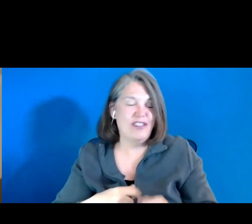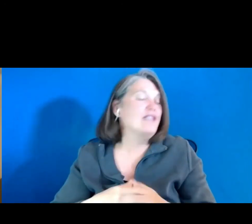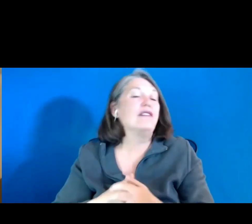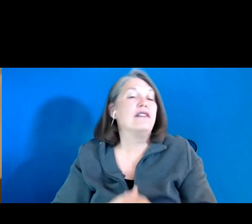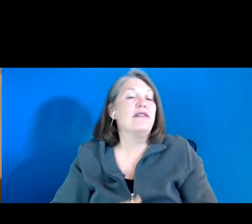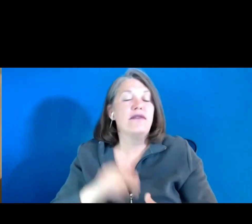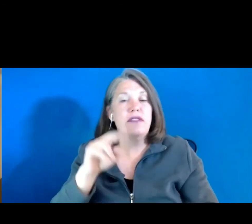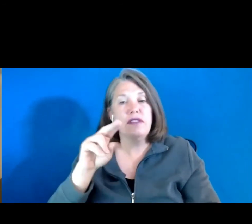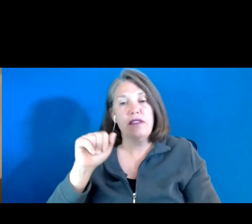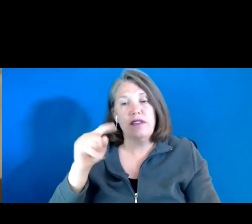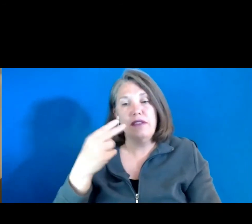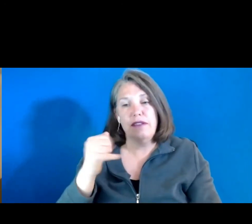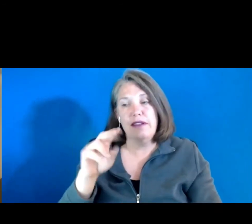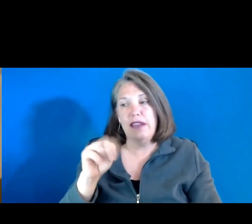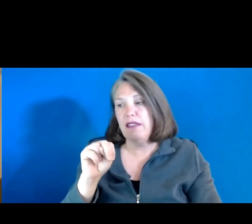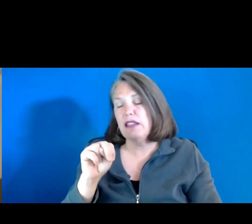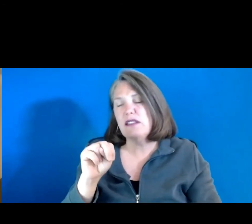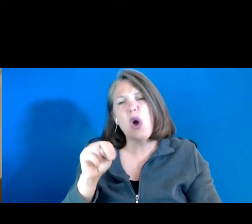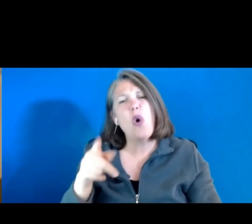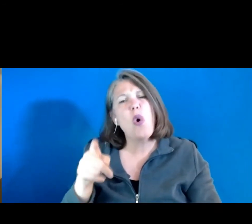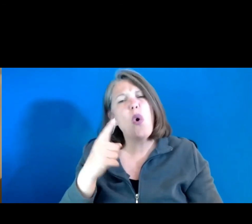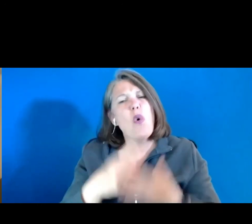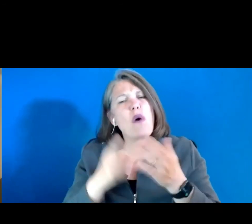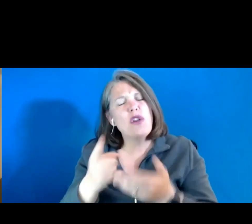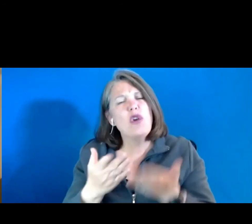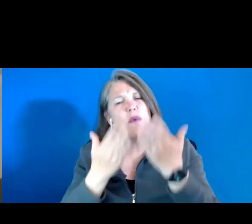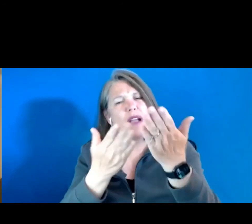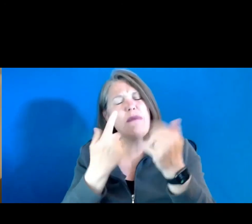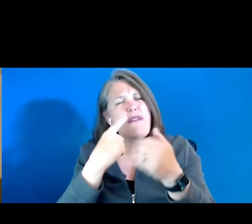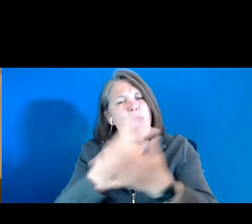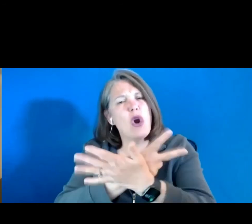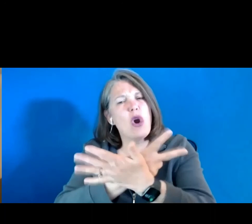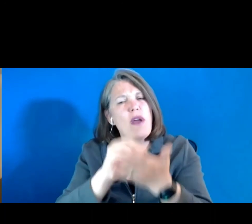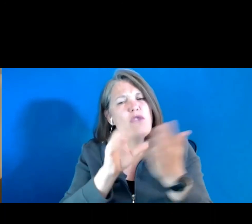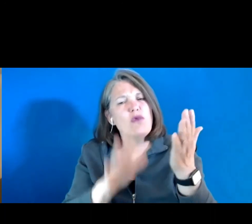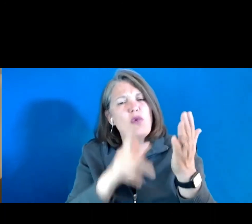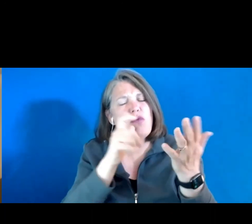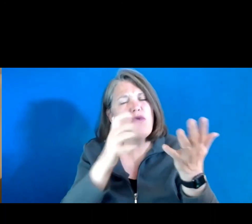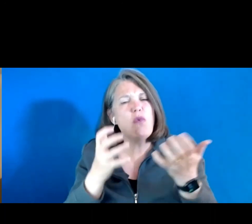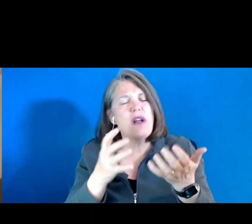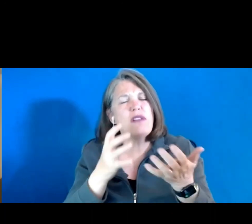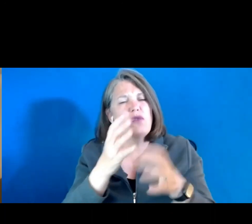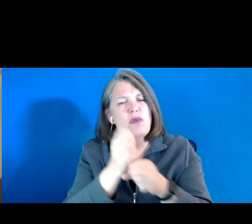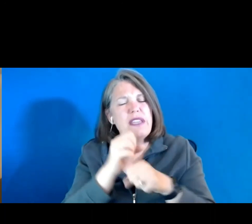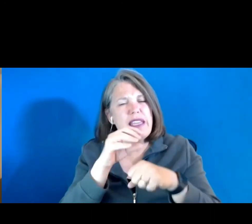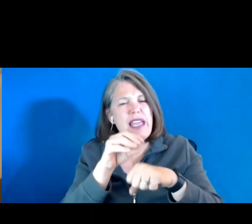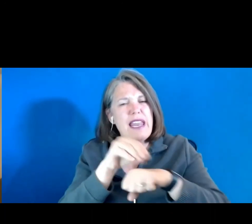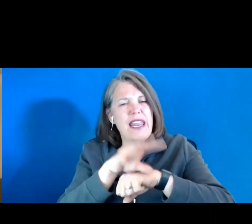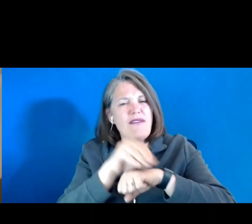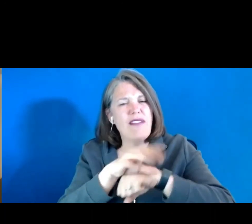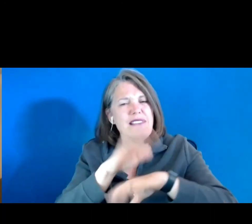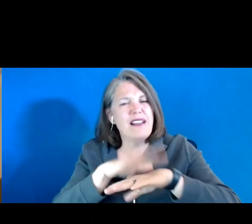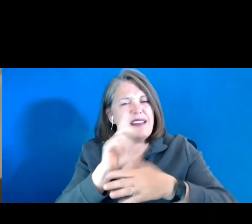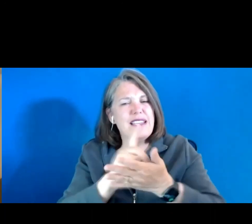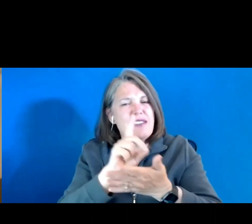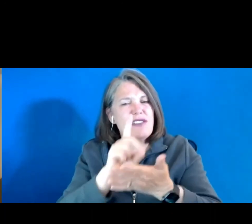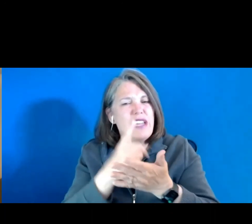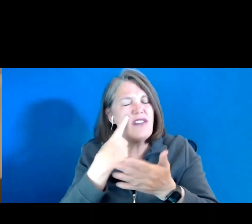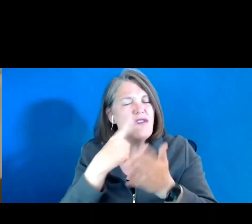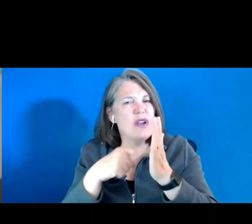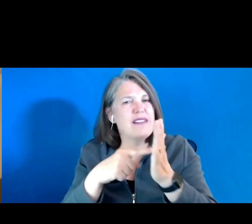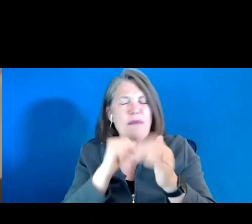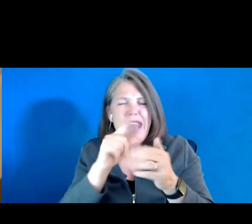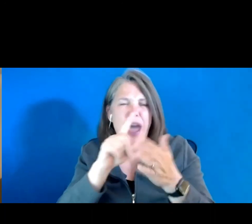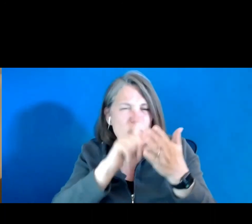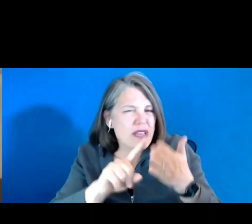Nathan? So Felice, what would you recommend for a graduate student who wants to get advice on their dissertation, for example, not some